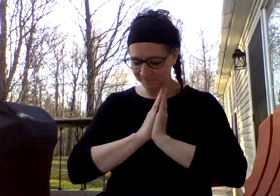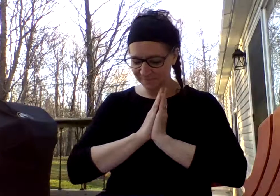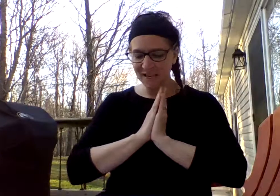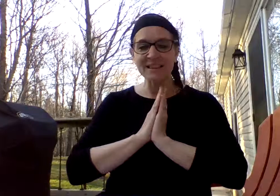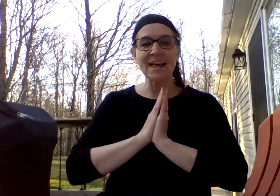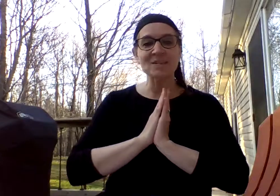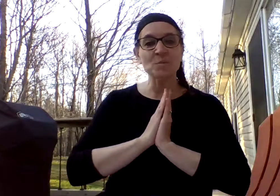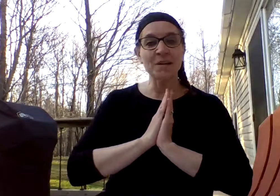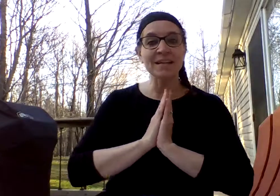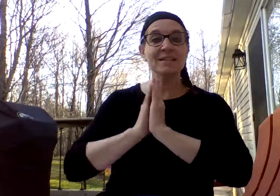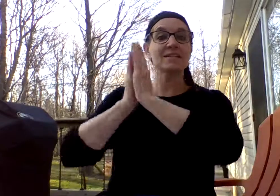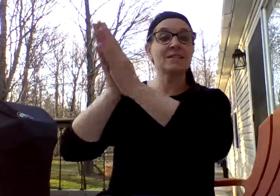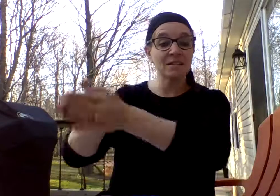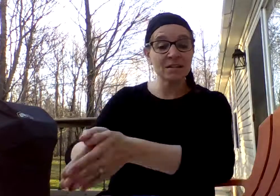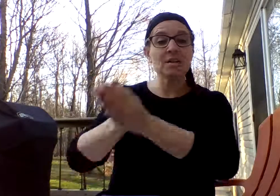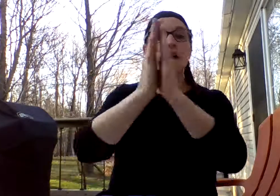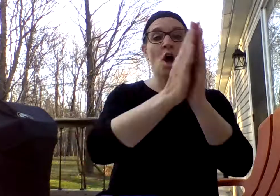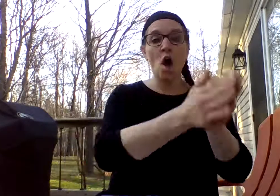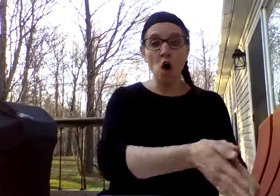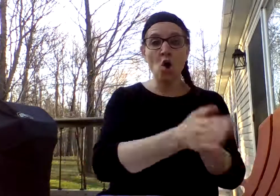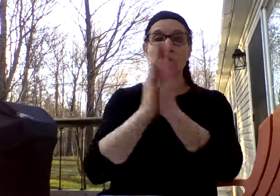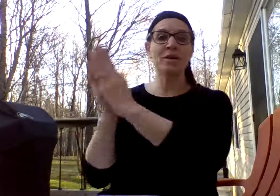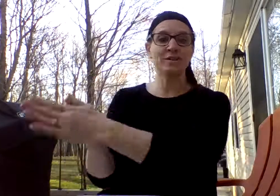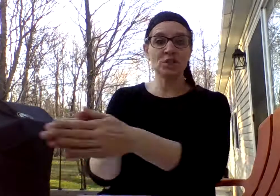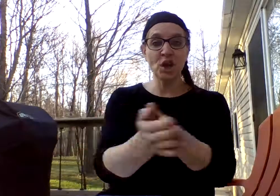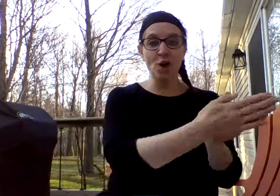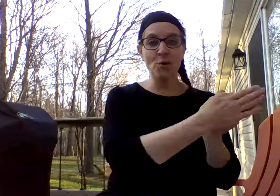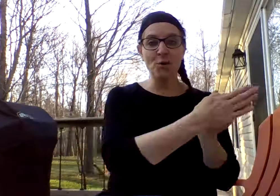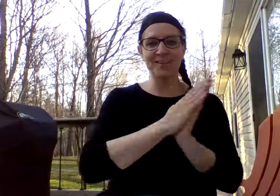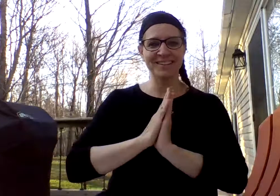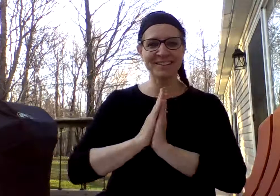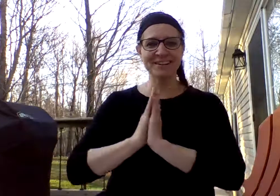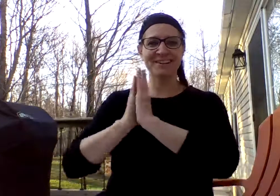And last one is T, O, Toe. Your turn.